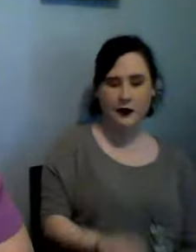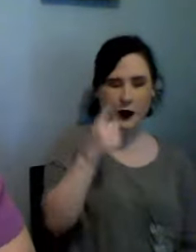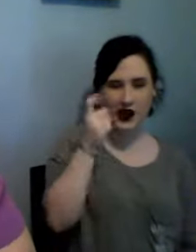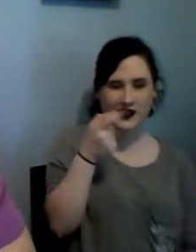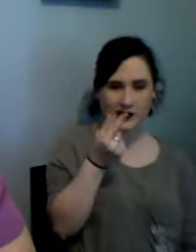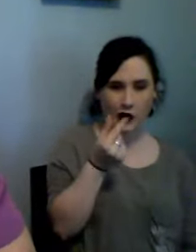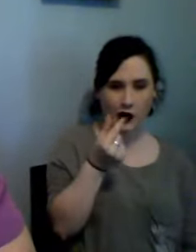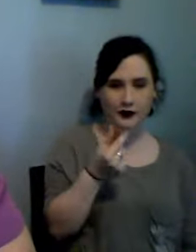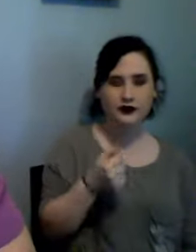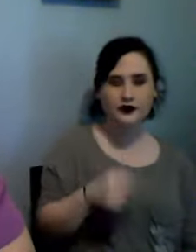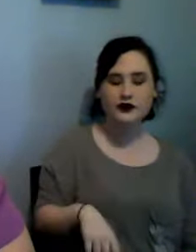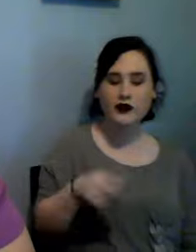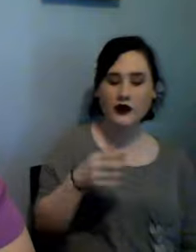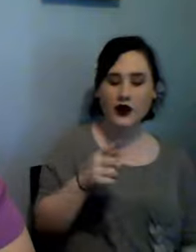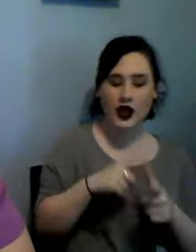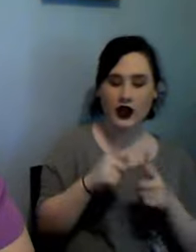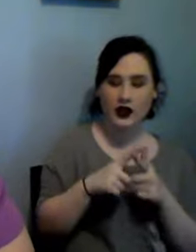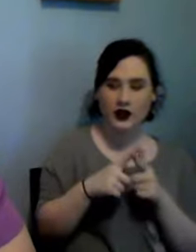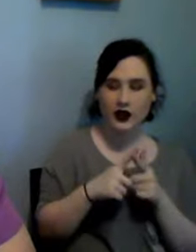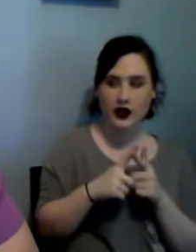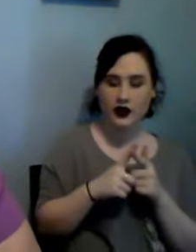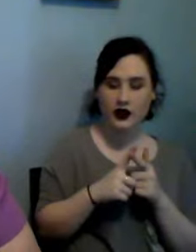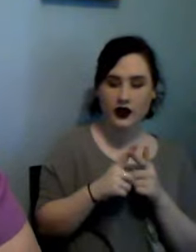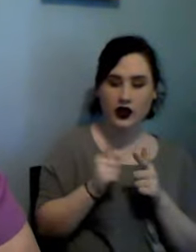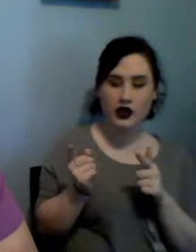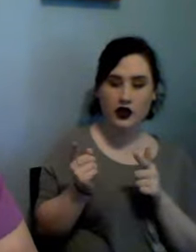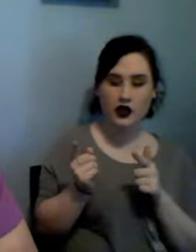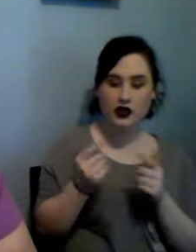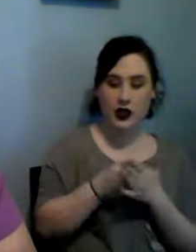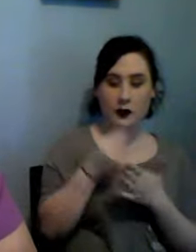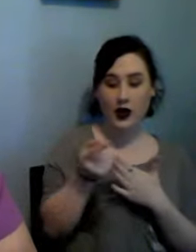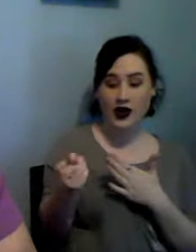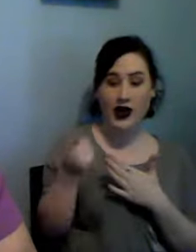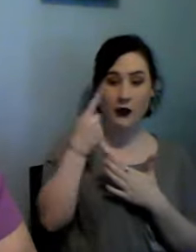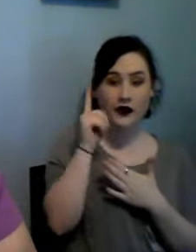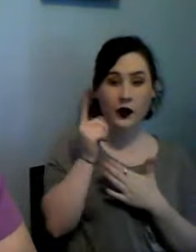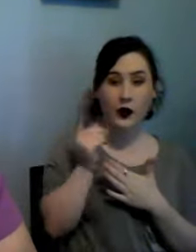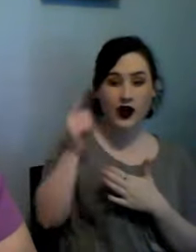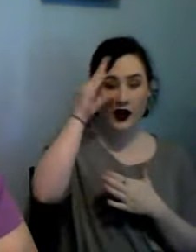I bought this one for my husband it says honey you are so delicious soda